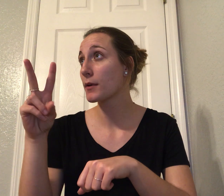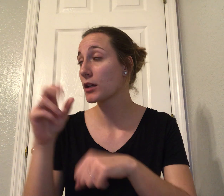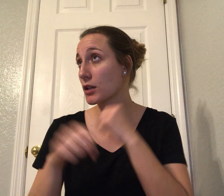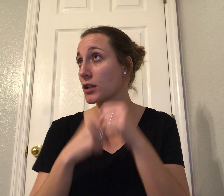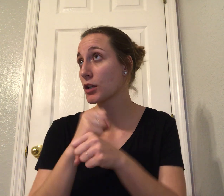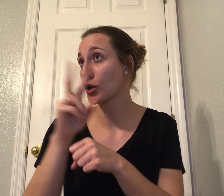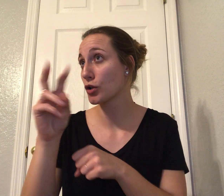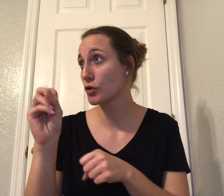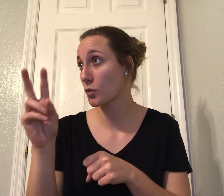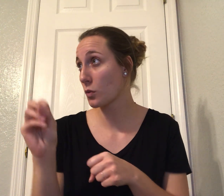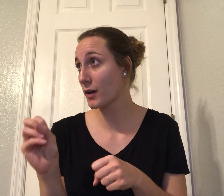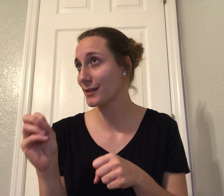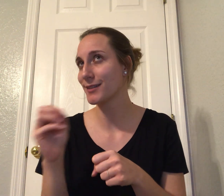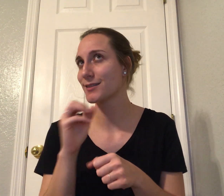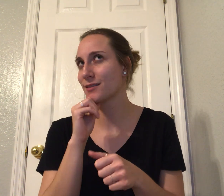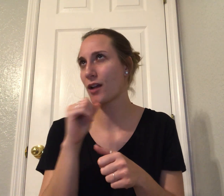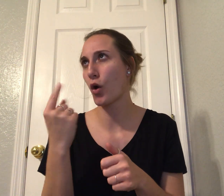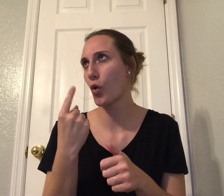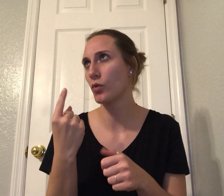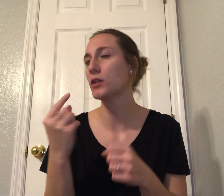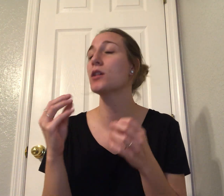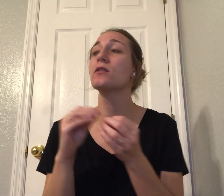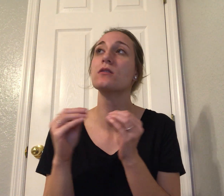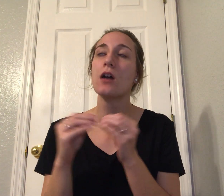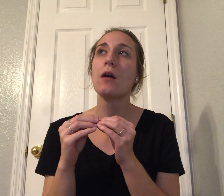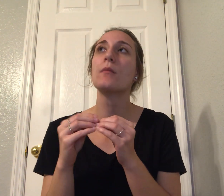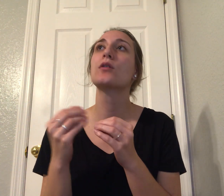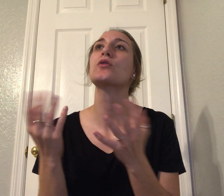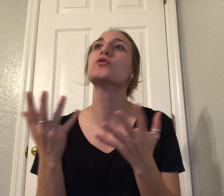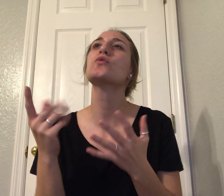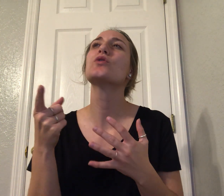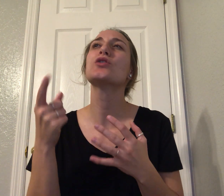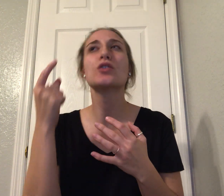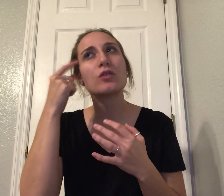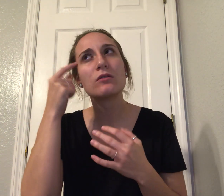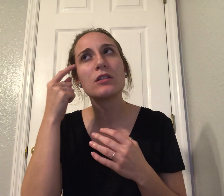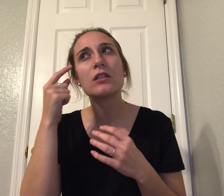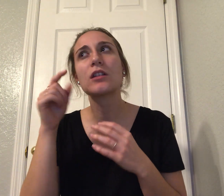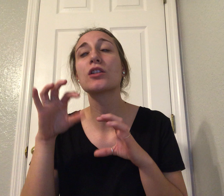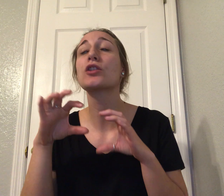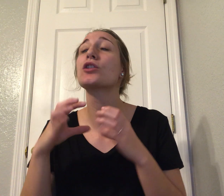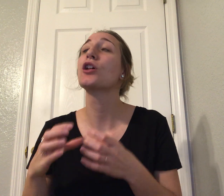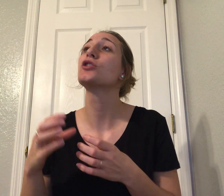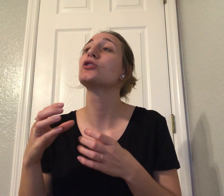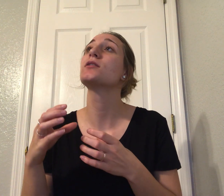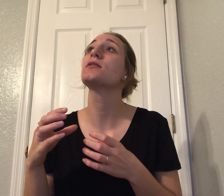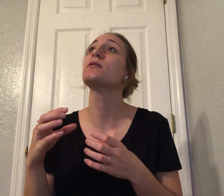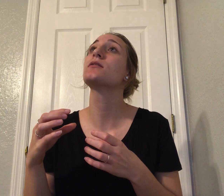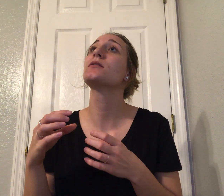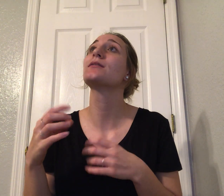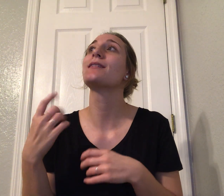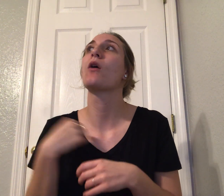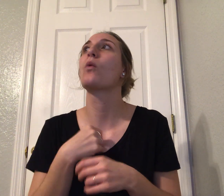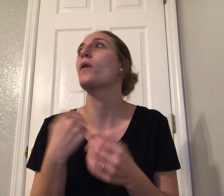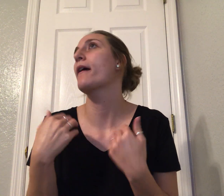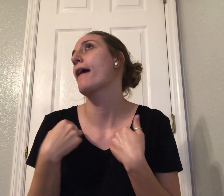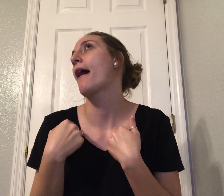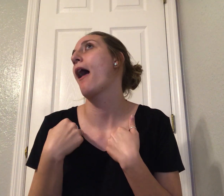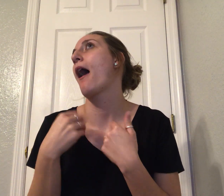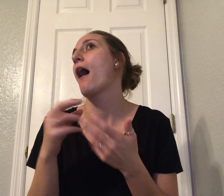on the chances that we will have an uncontested election result at some point in the days after November 3rd?